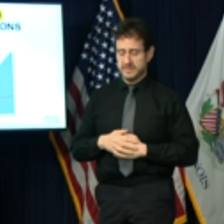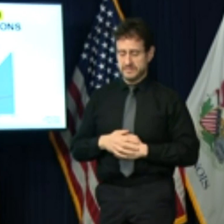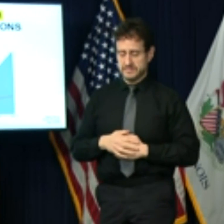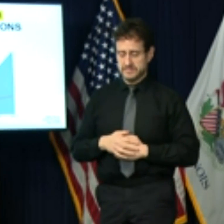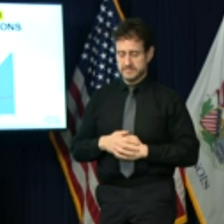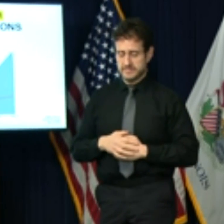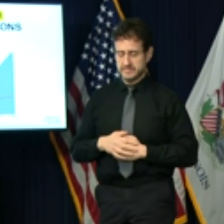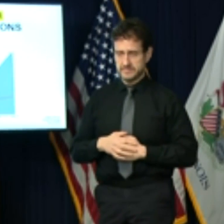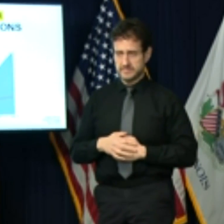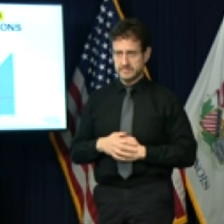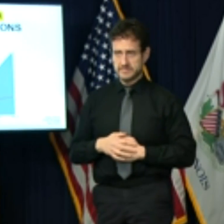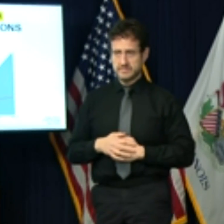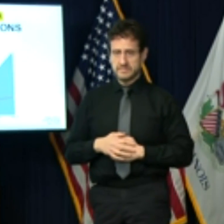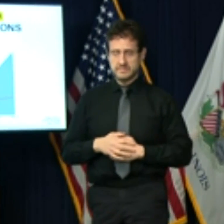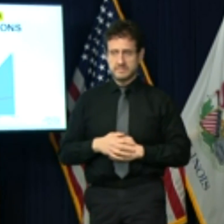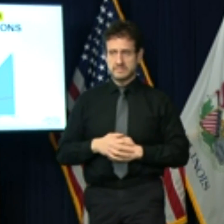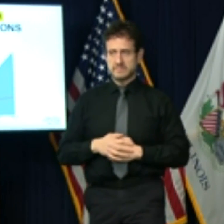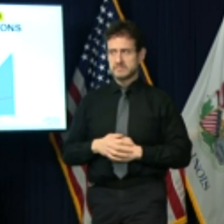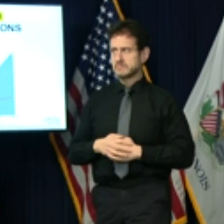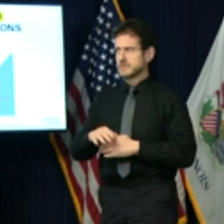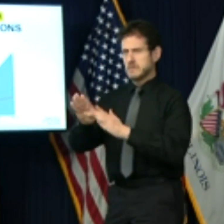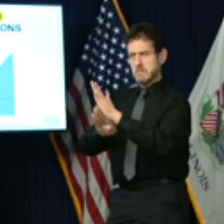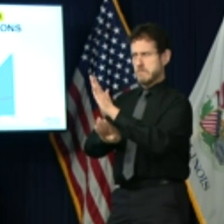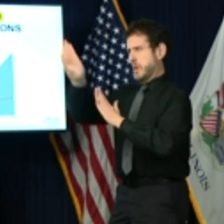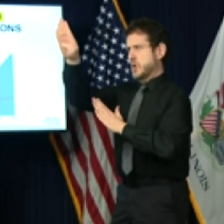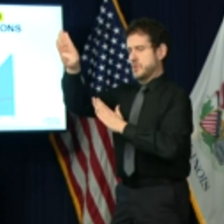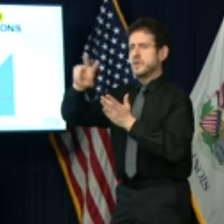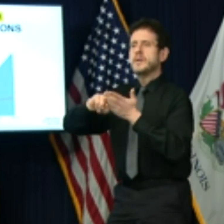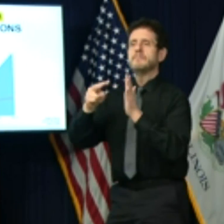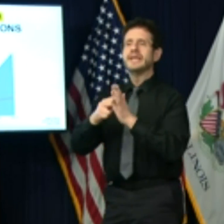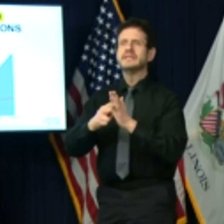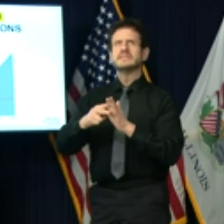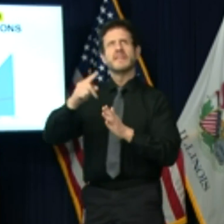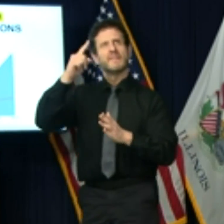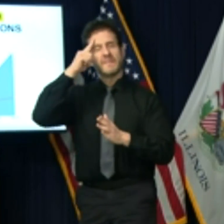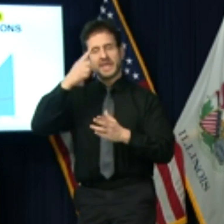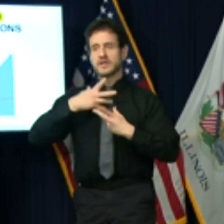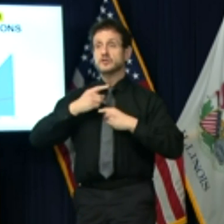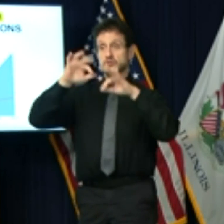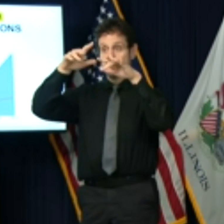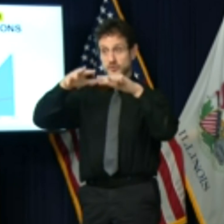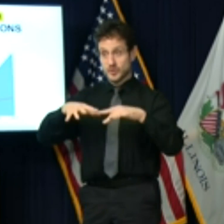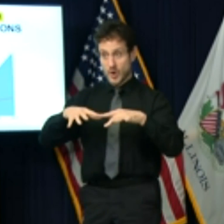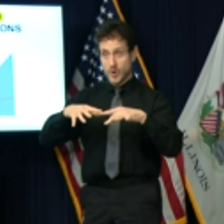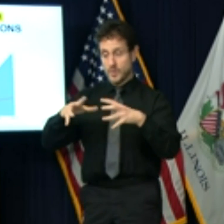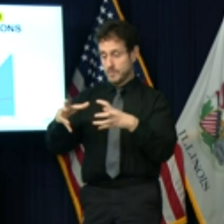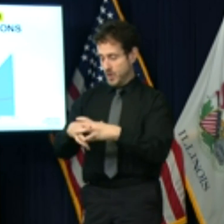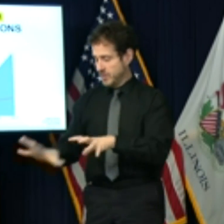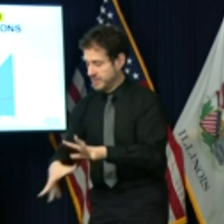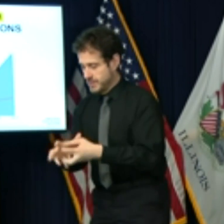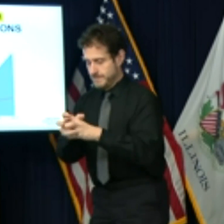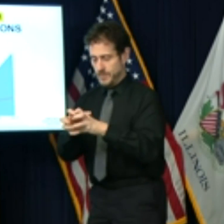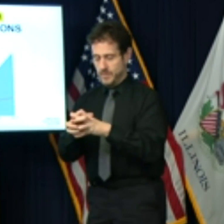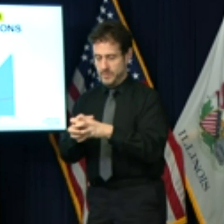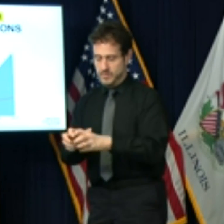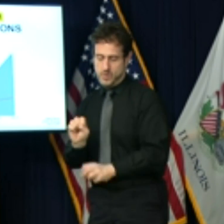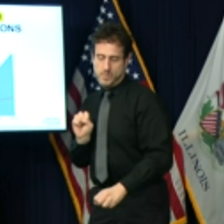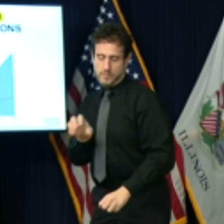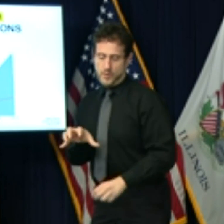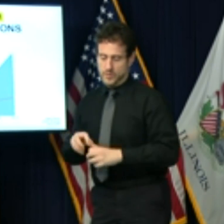Think of exponential growth like a snowball rolling downhill, picking up speed and gaining in size.